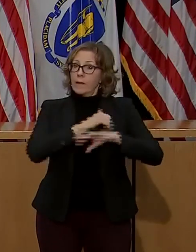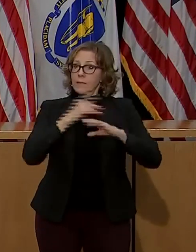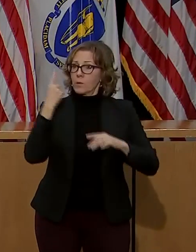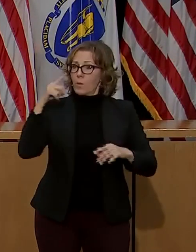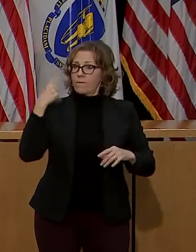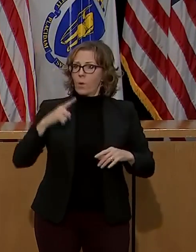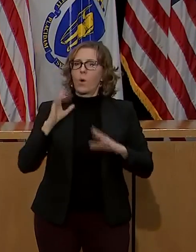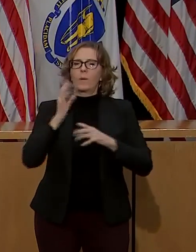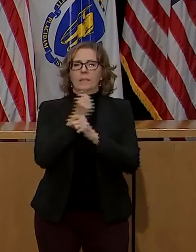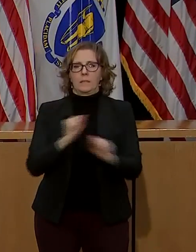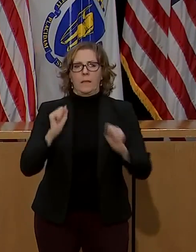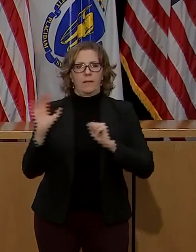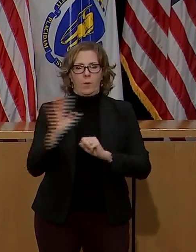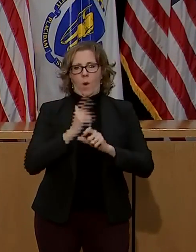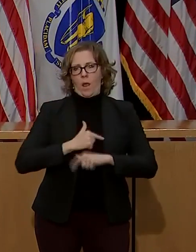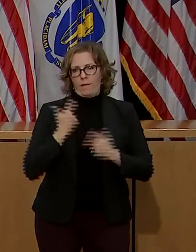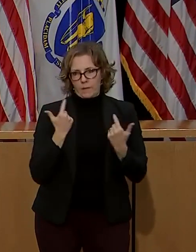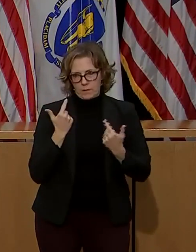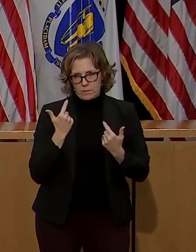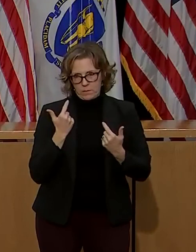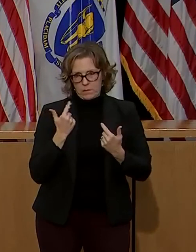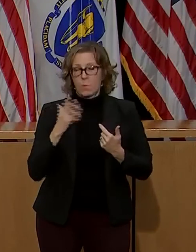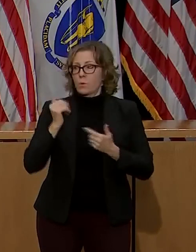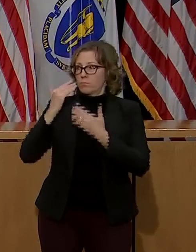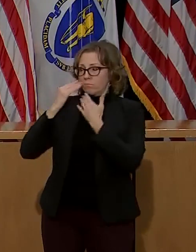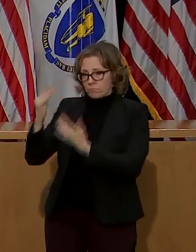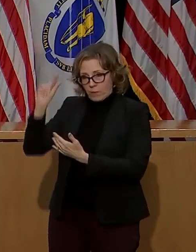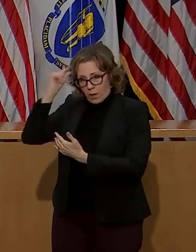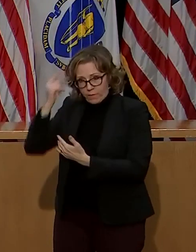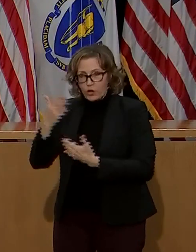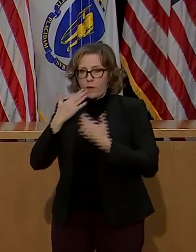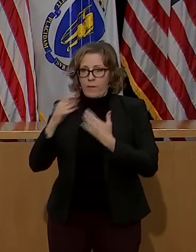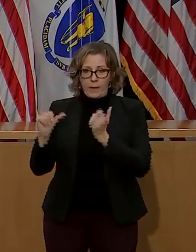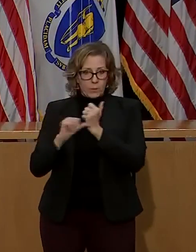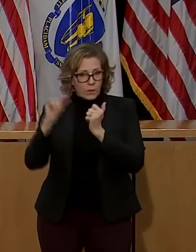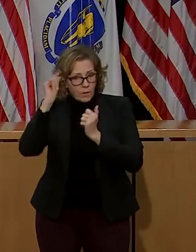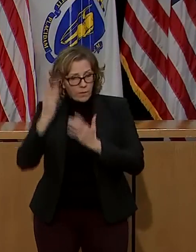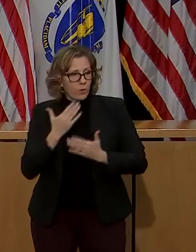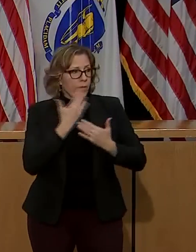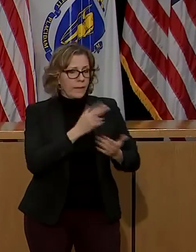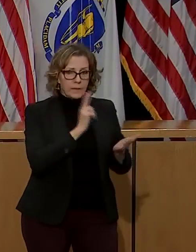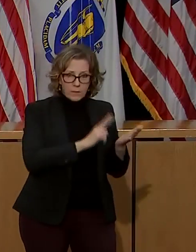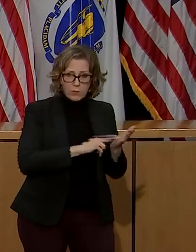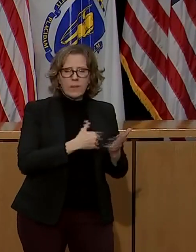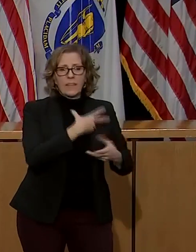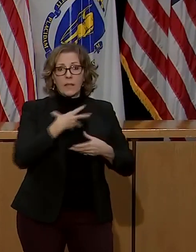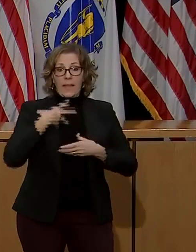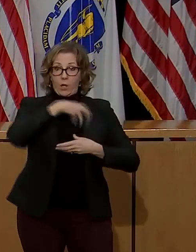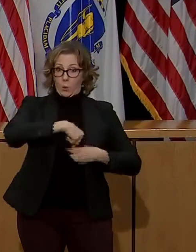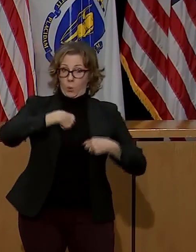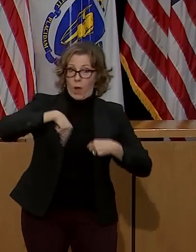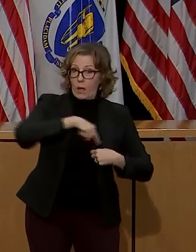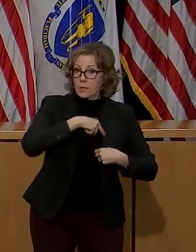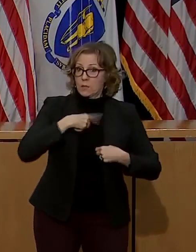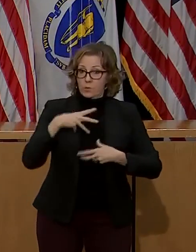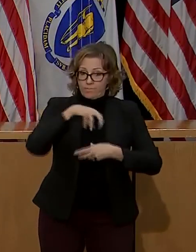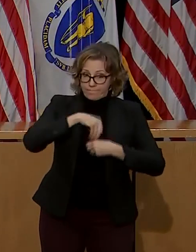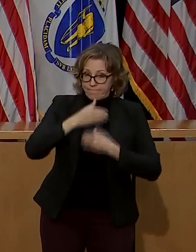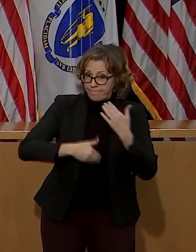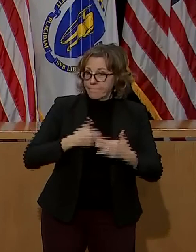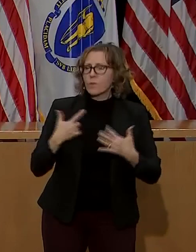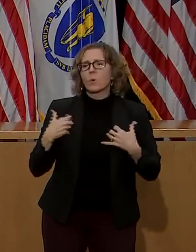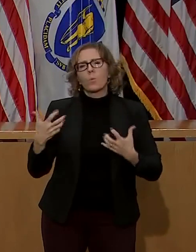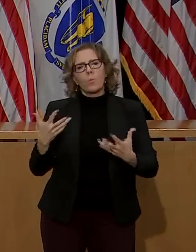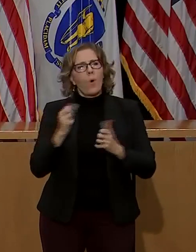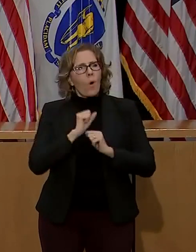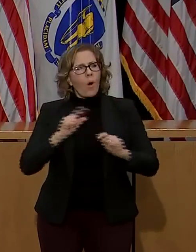And we thank the governor, the lieutenant governor, secretary, for including us in this effort to get back to normal in